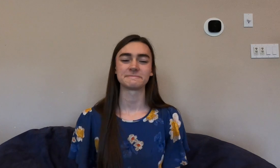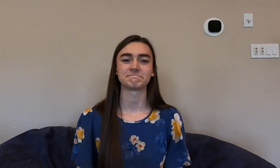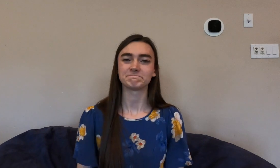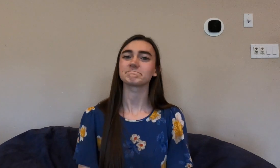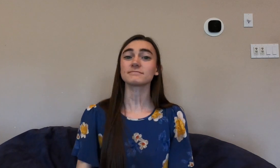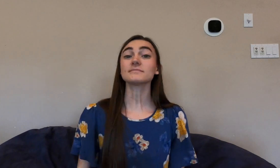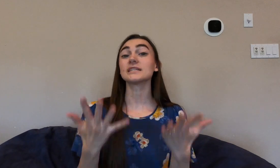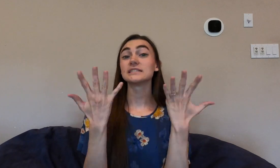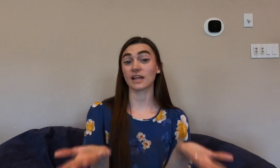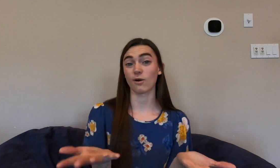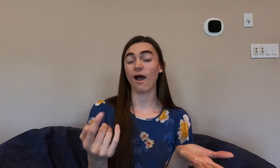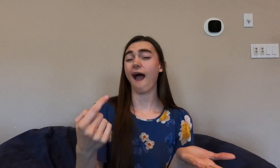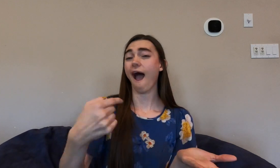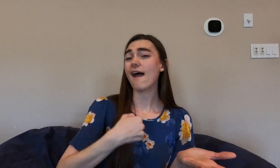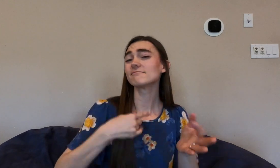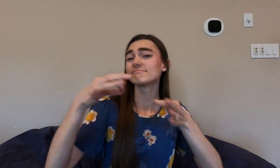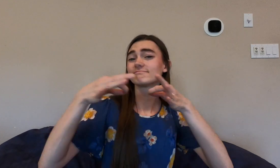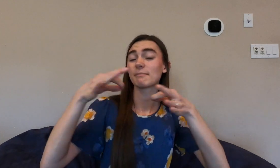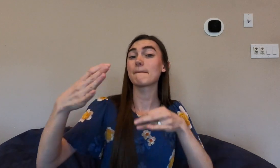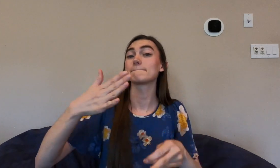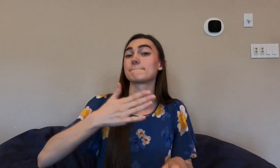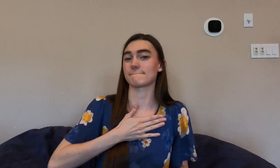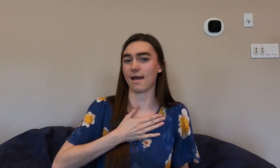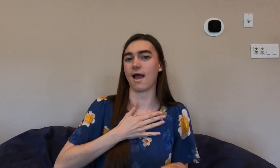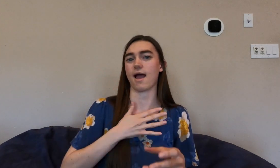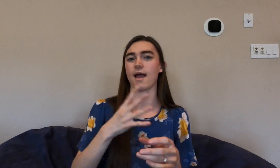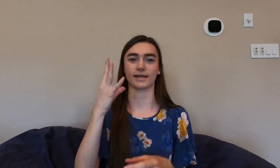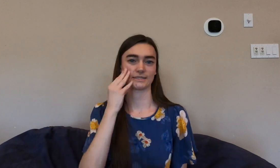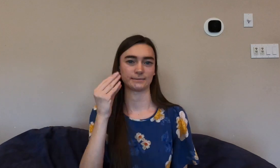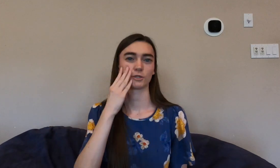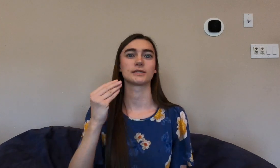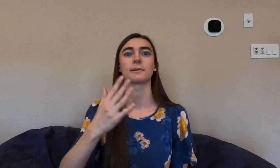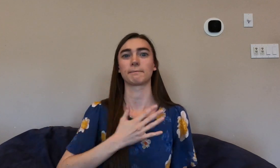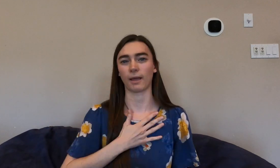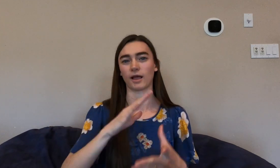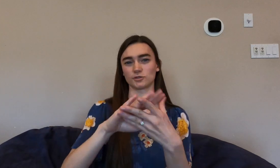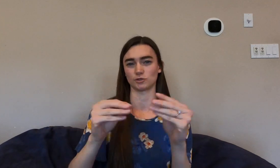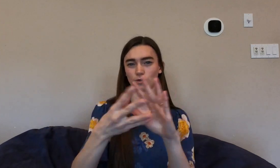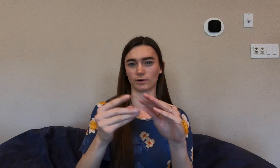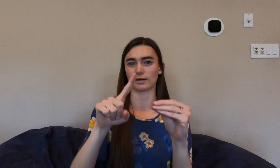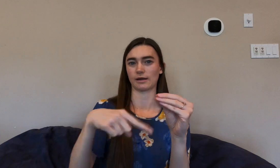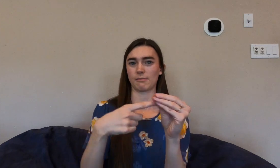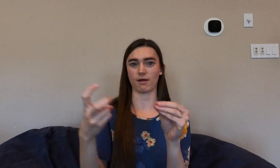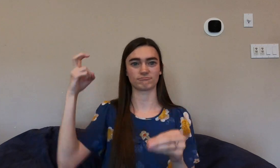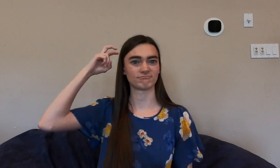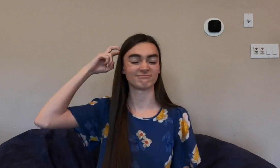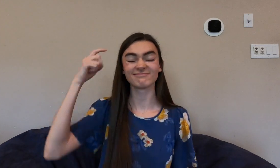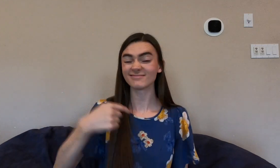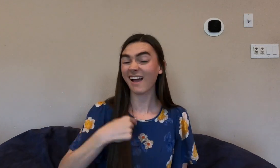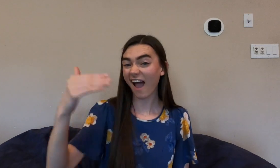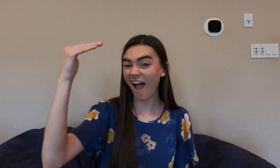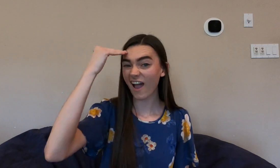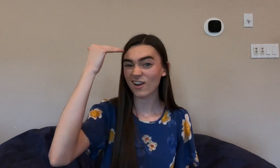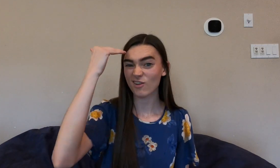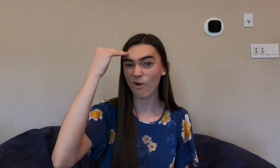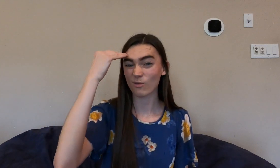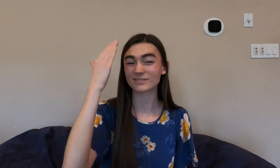of it. So I explained my experience and my story about my cochlear implant. I